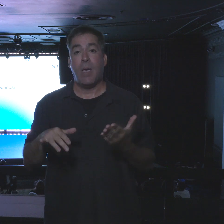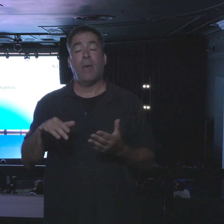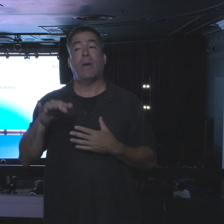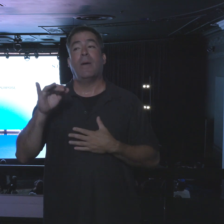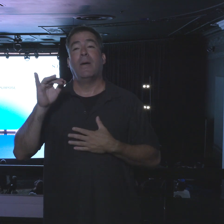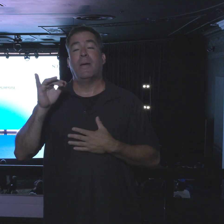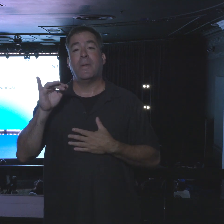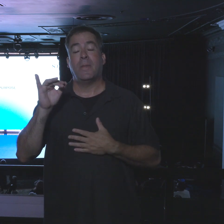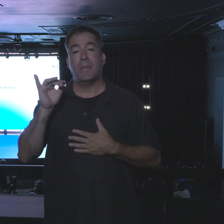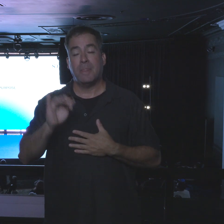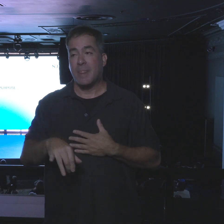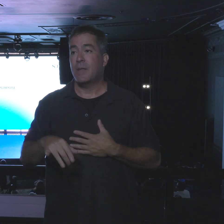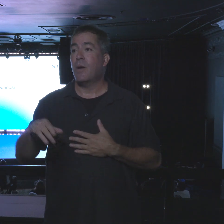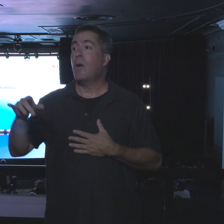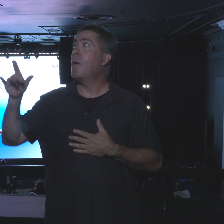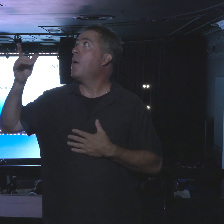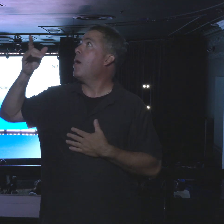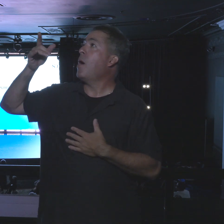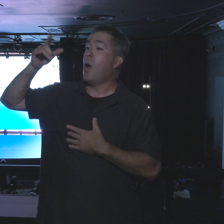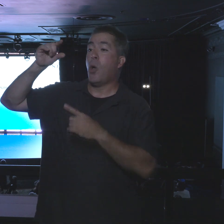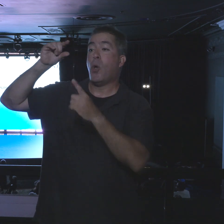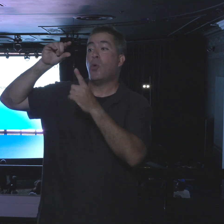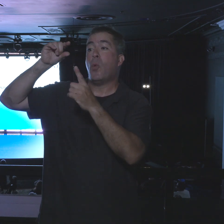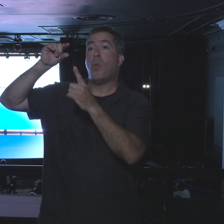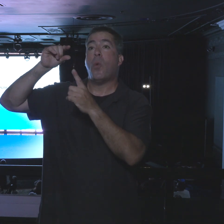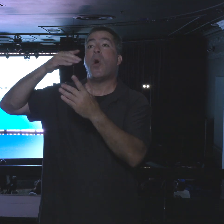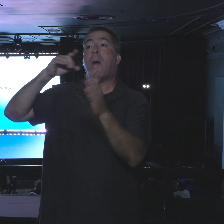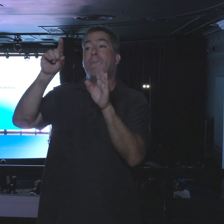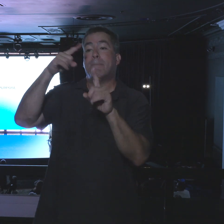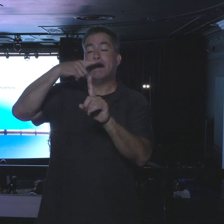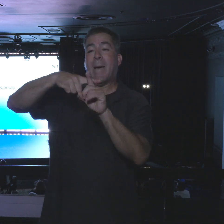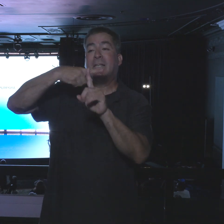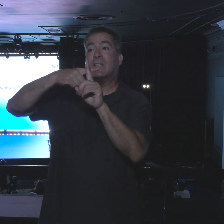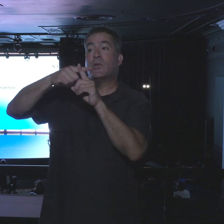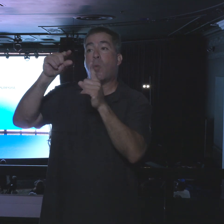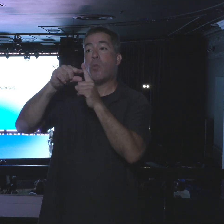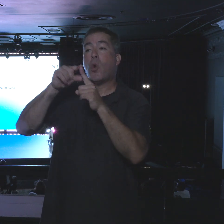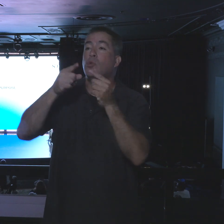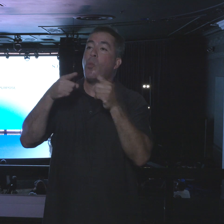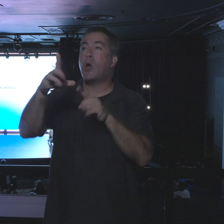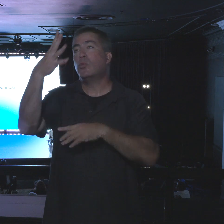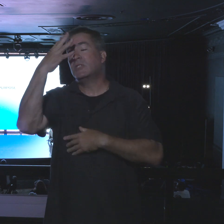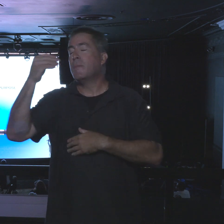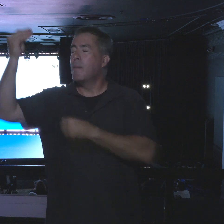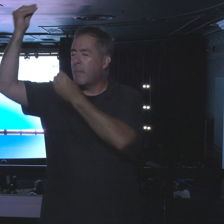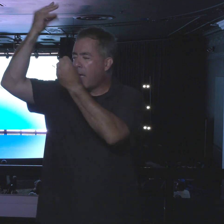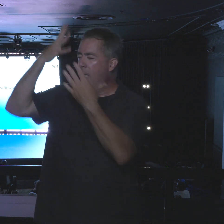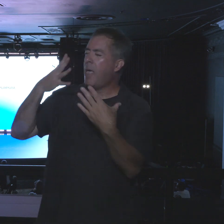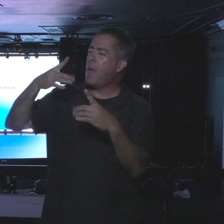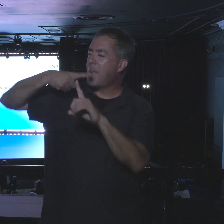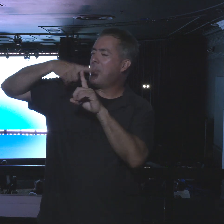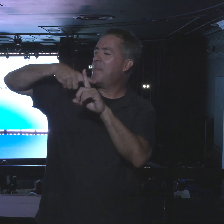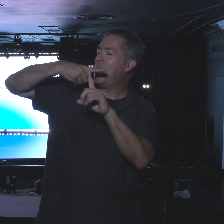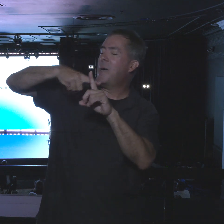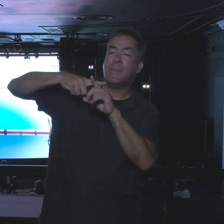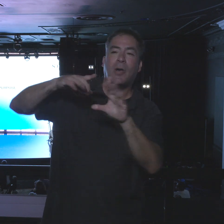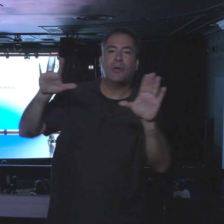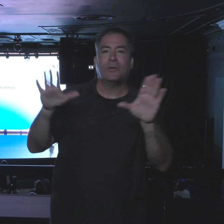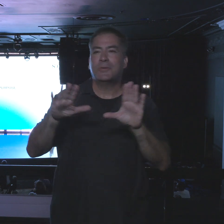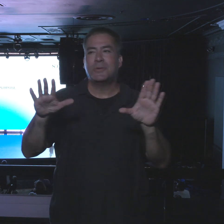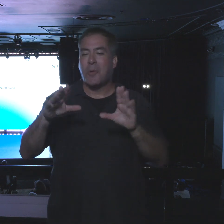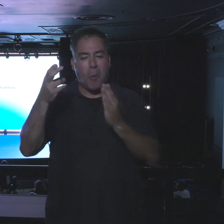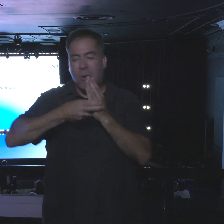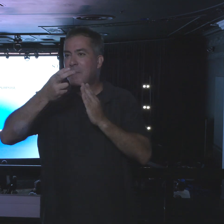isn't going to sprinkle word dust in your mind while you're sleeping or watching TV. No, it's